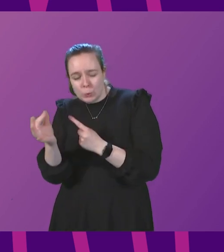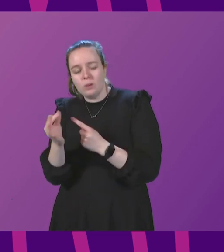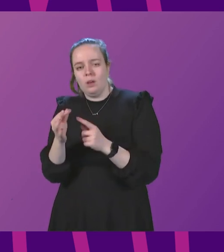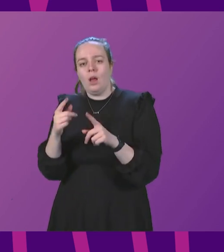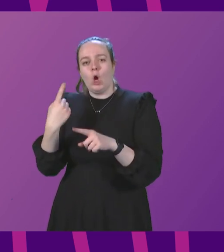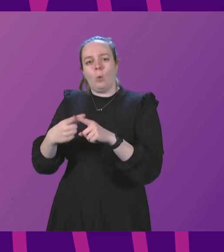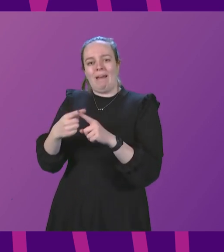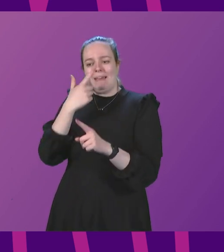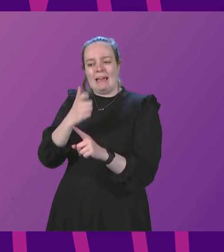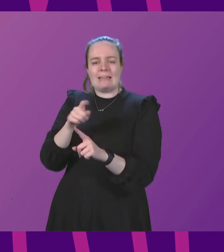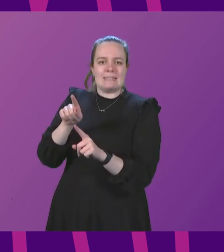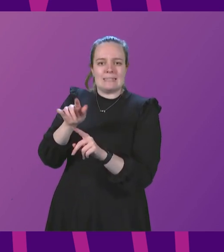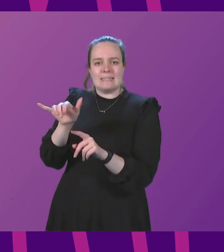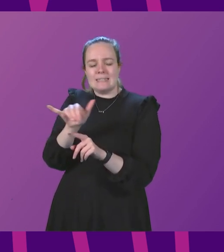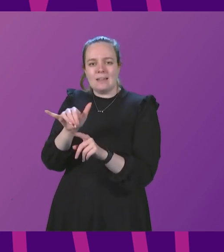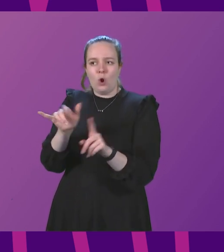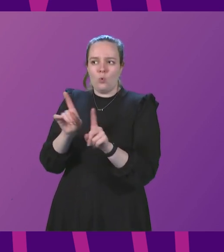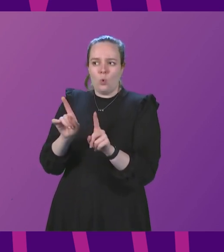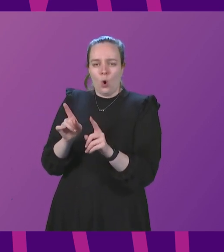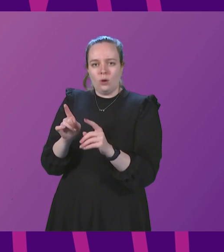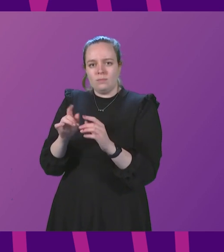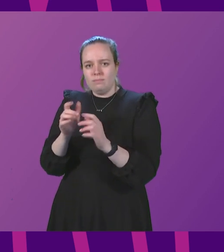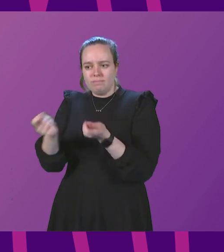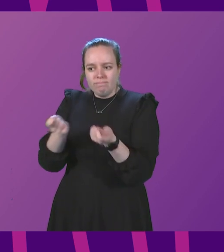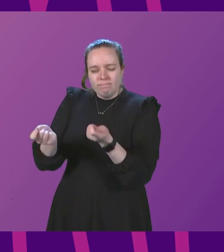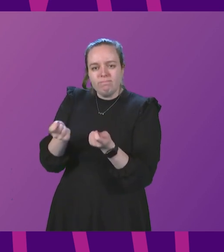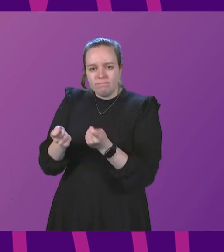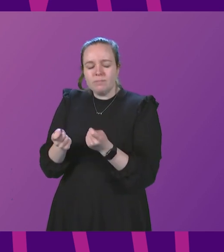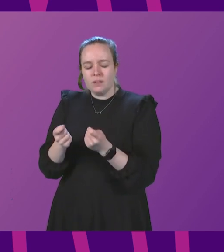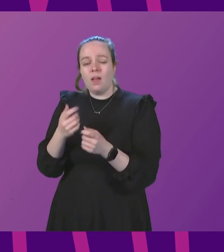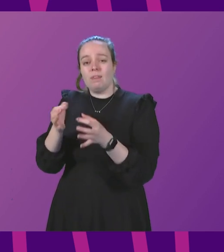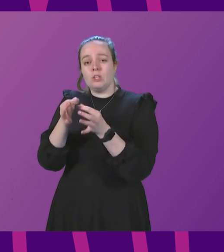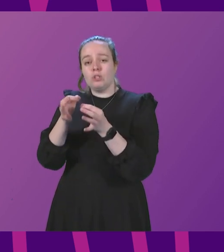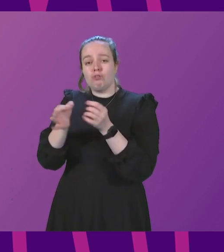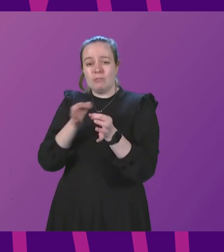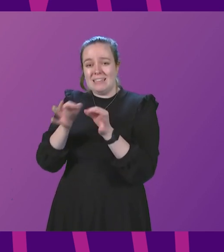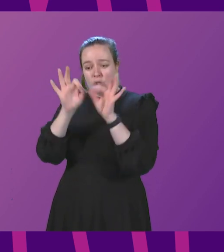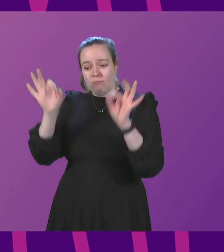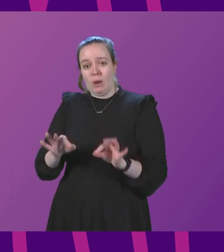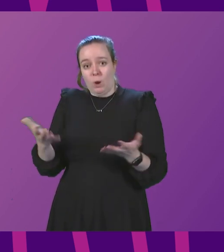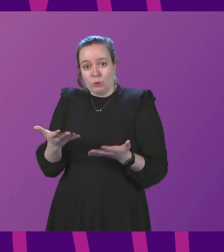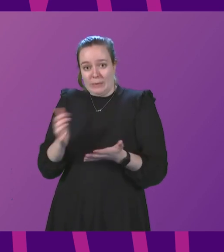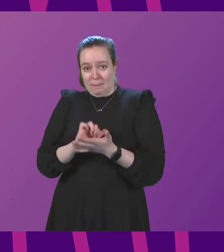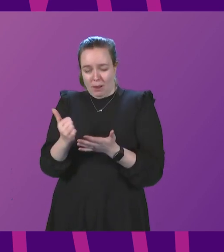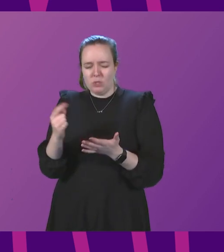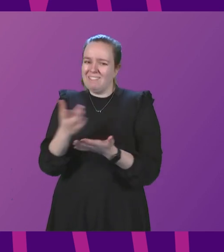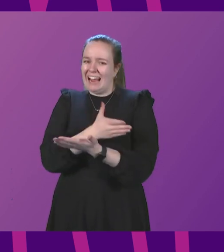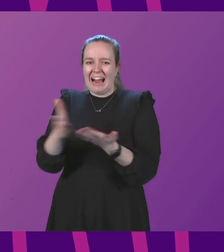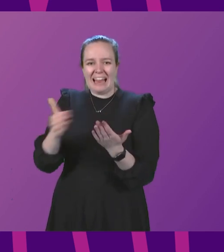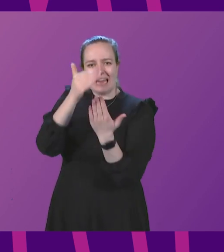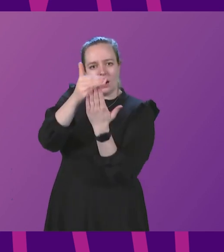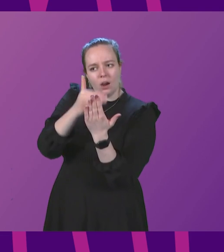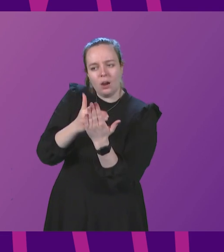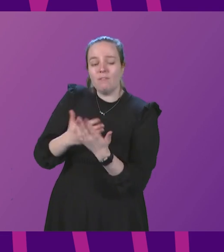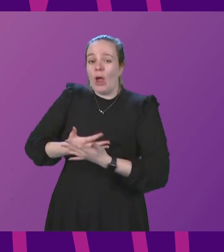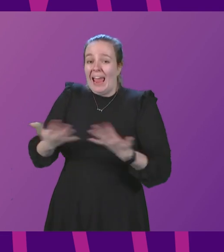determine the appropriate level of response. The strategic update we are publishing today sets out a clear framework for any decisions